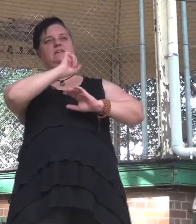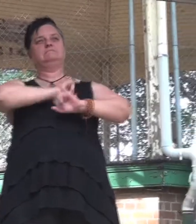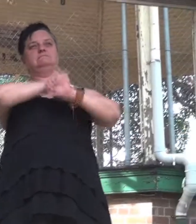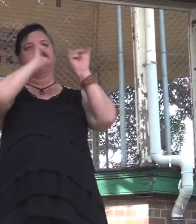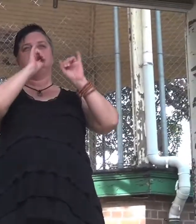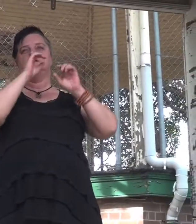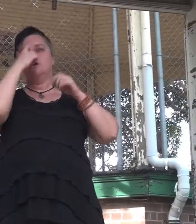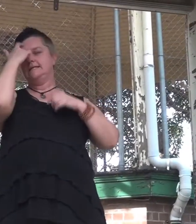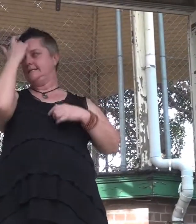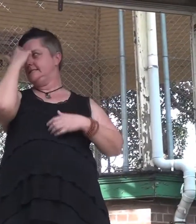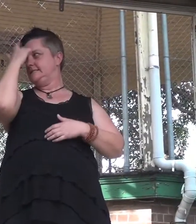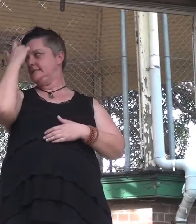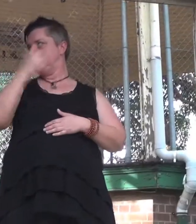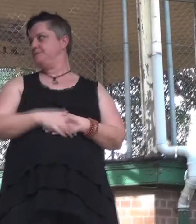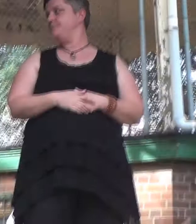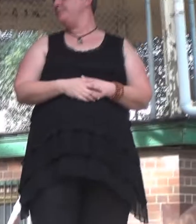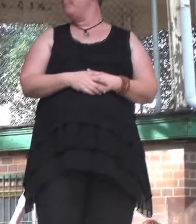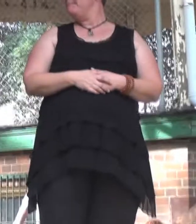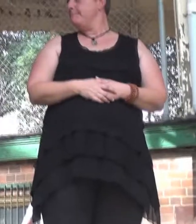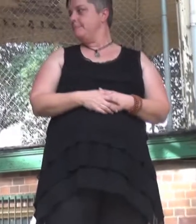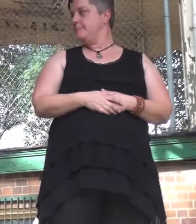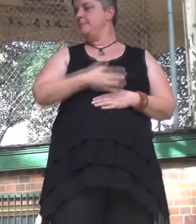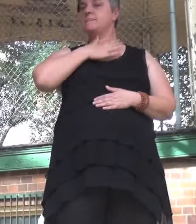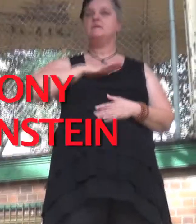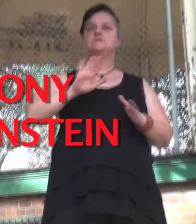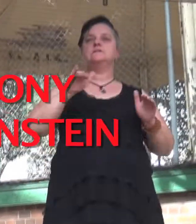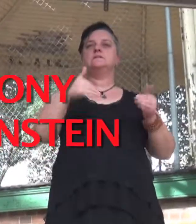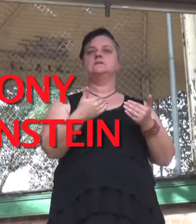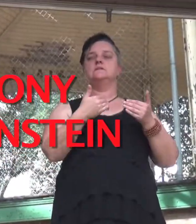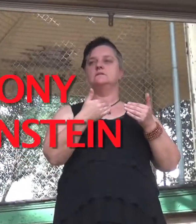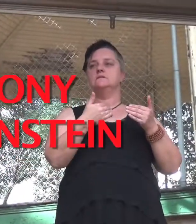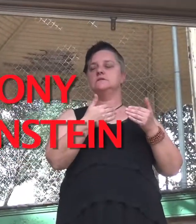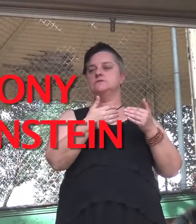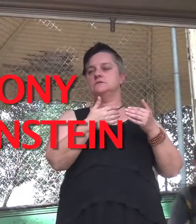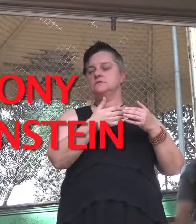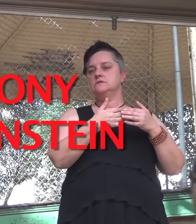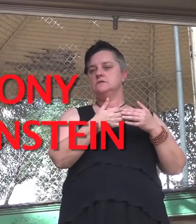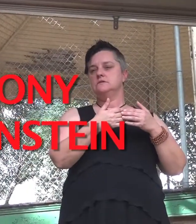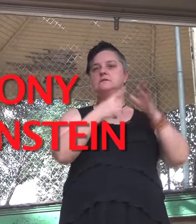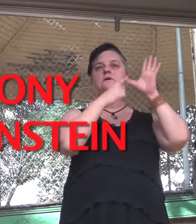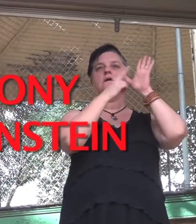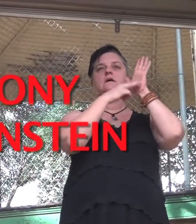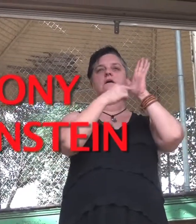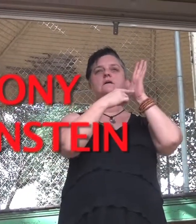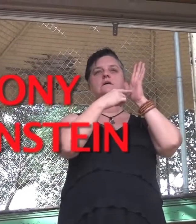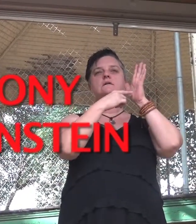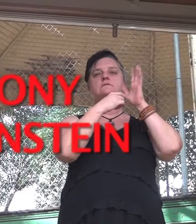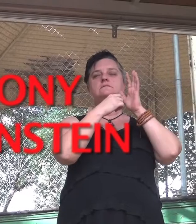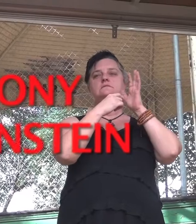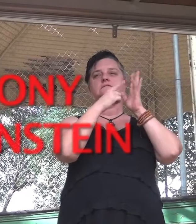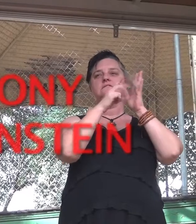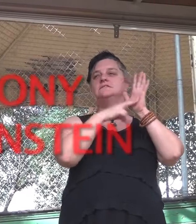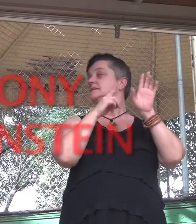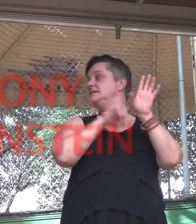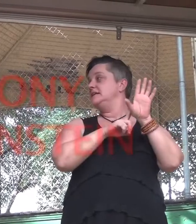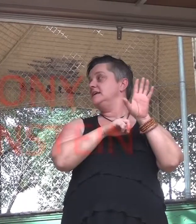that reason, I'd like to introduce my colleague, writer and author, Andy Loewenstein, who's going to tell